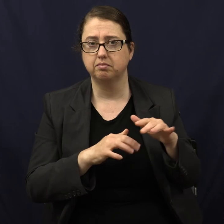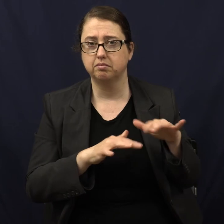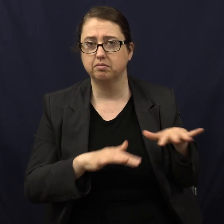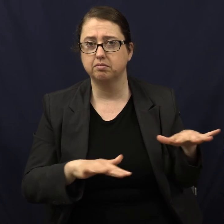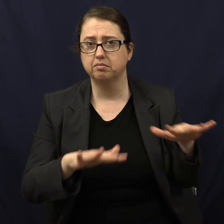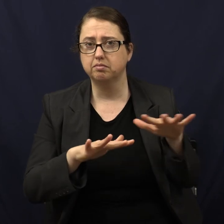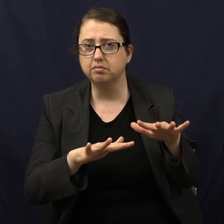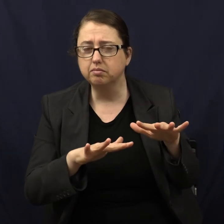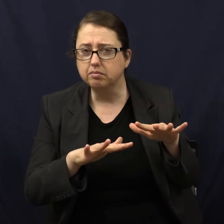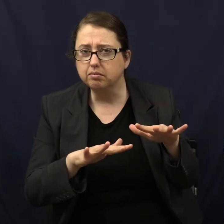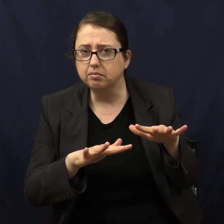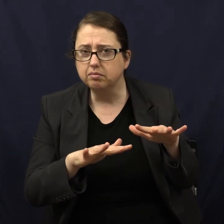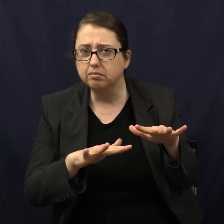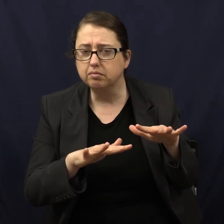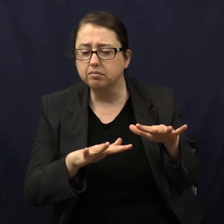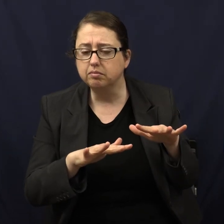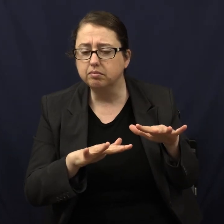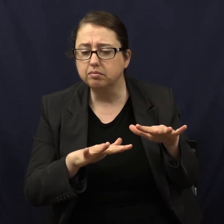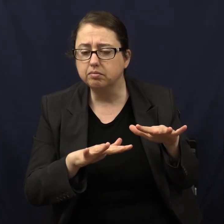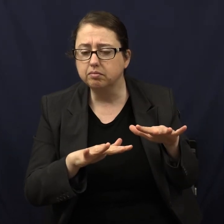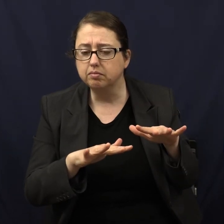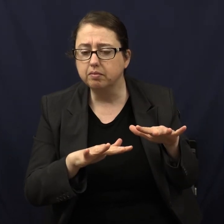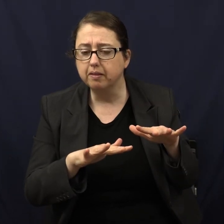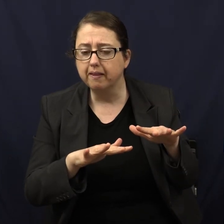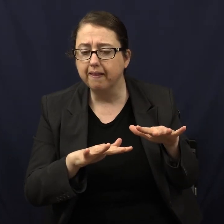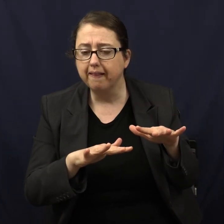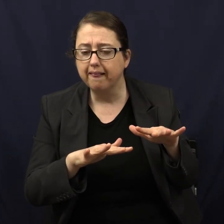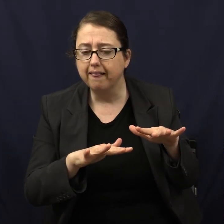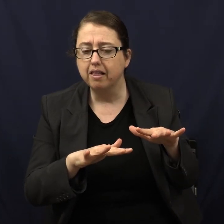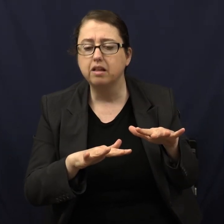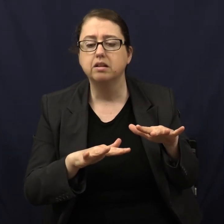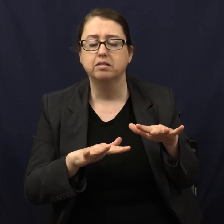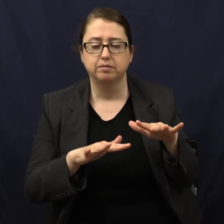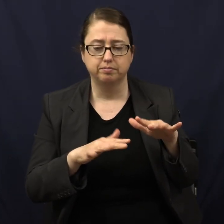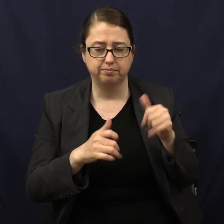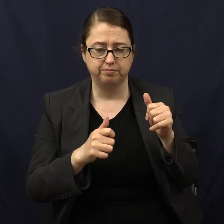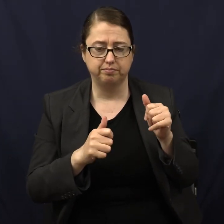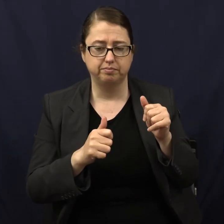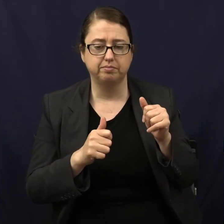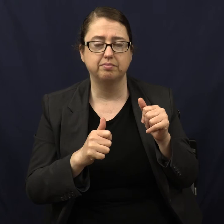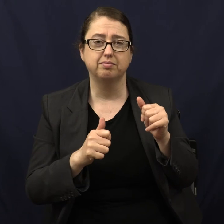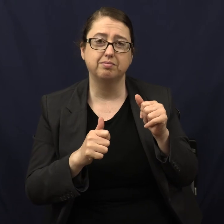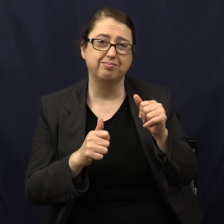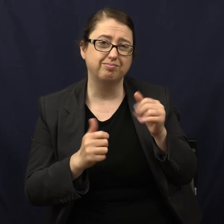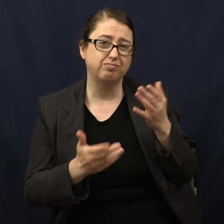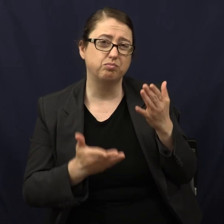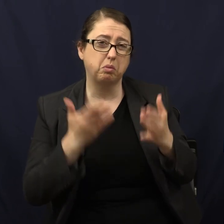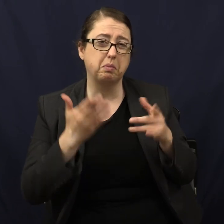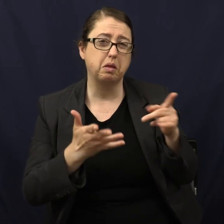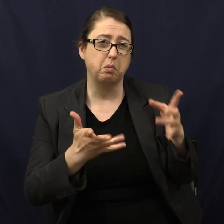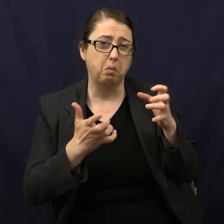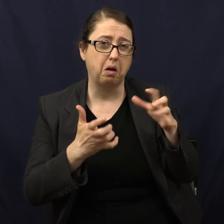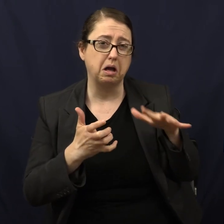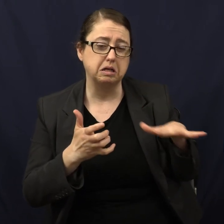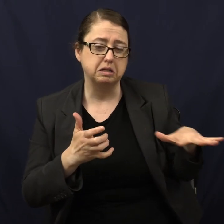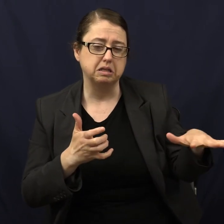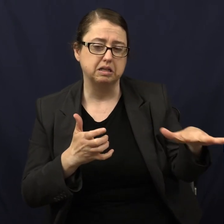No, it's gotta be the worst for predators. And his masterpiece is complete. You probably want to lay it